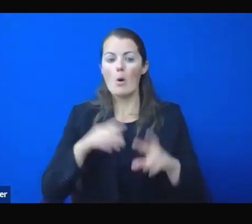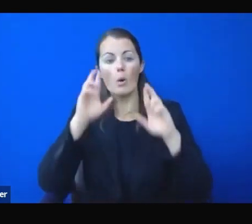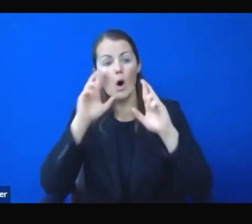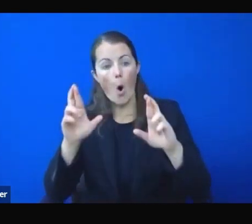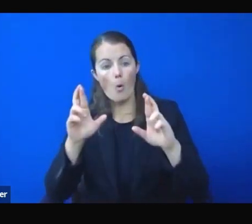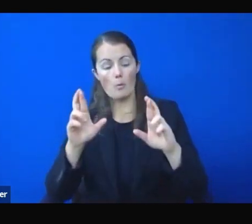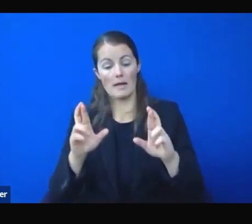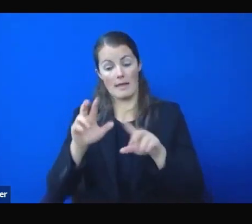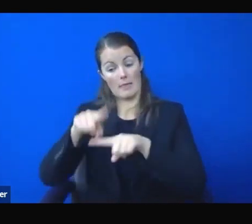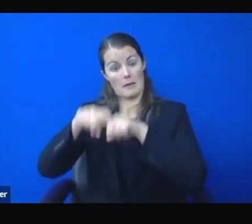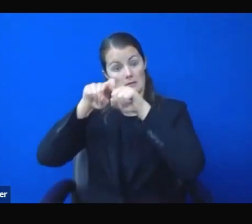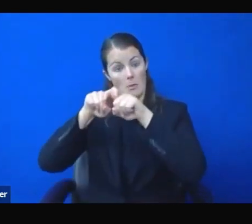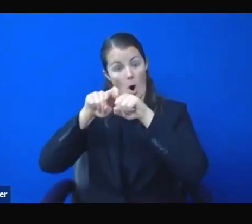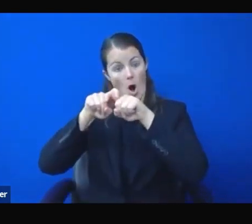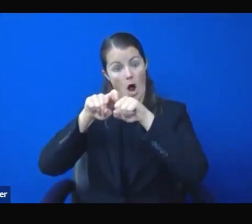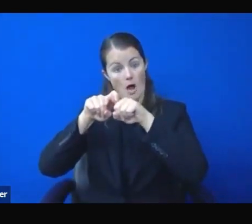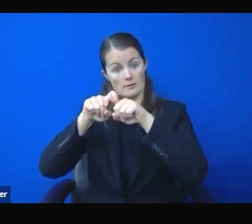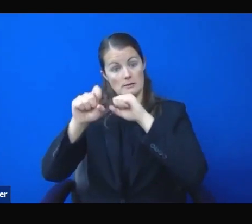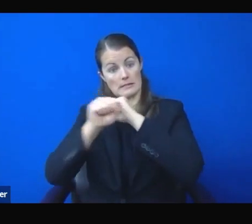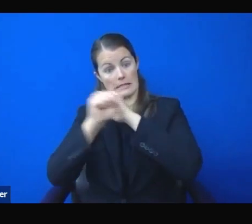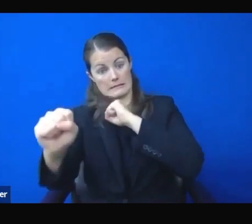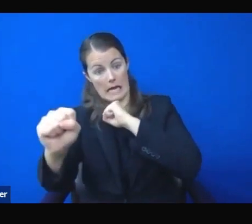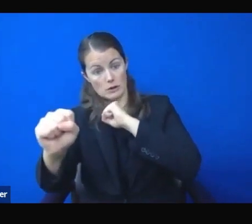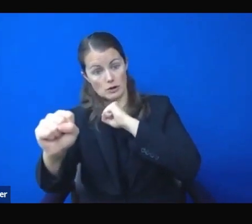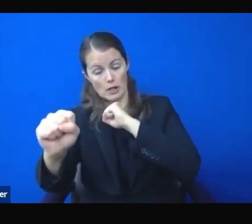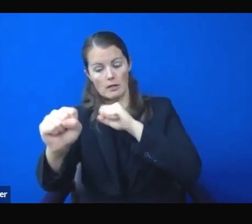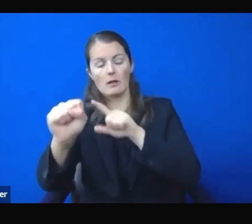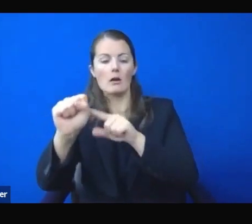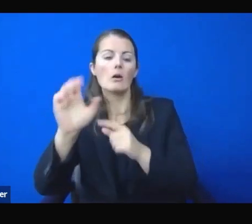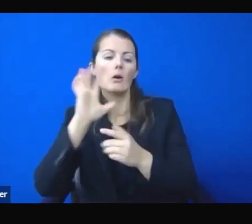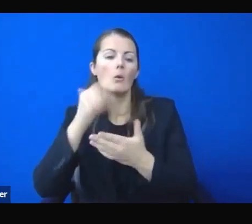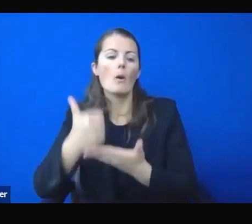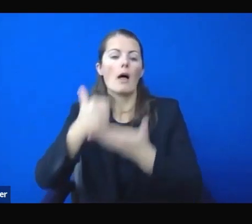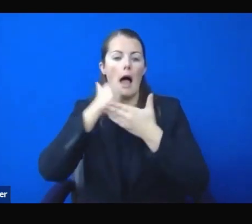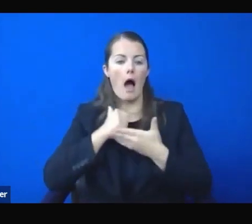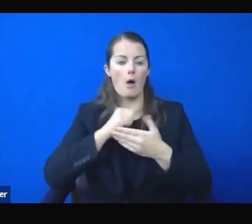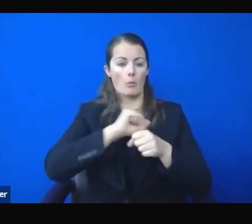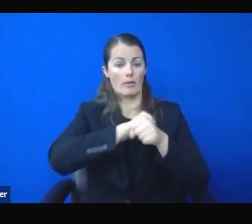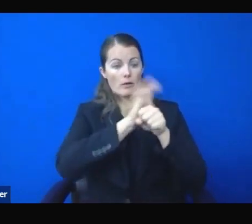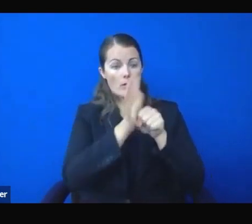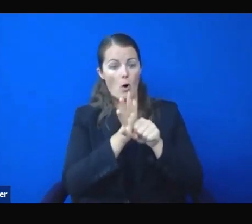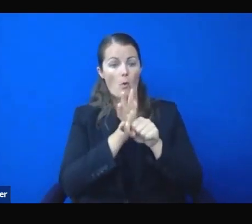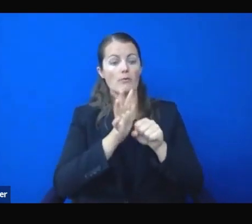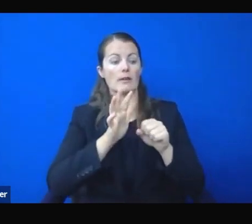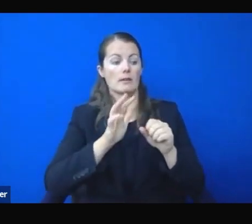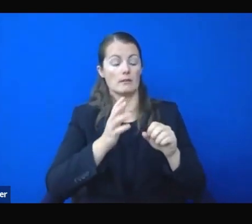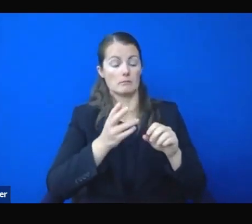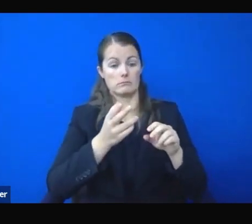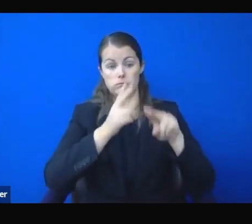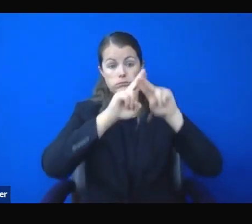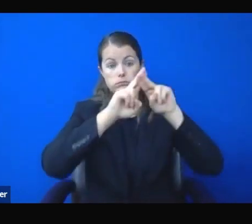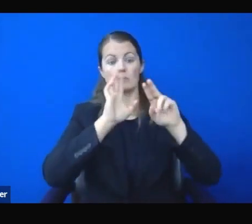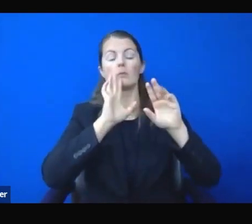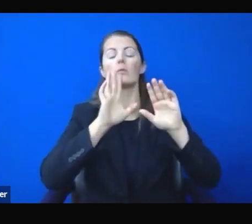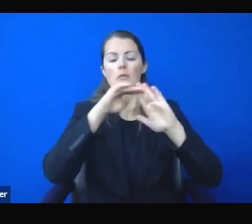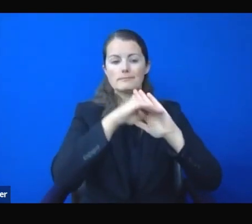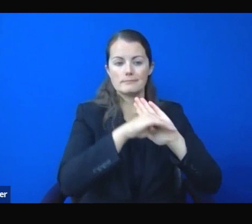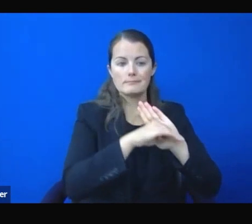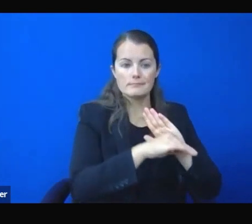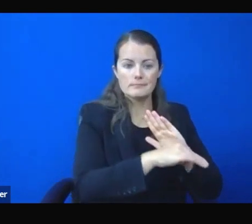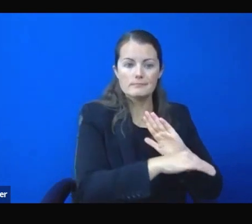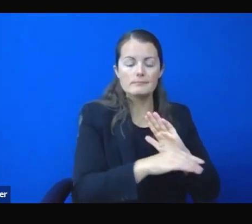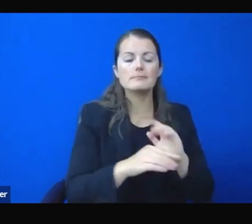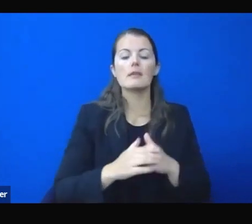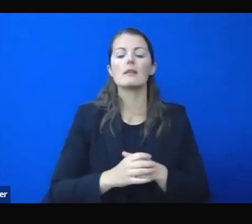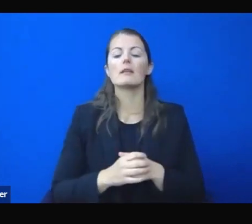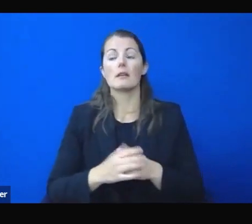we need to go with the combination of the extension, the protocols that are still in place and the vaccines that are coming. We're hopeful we'll be in a better